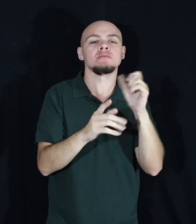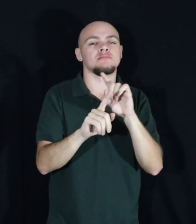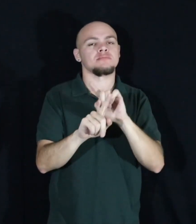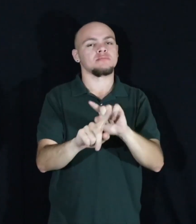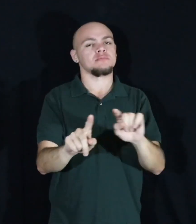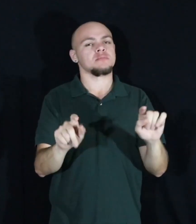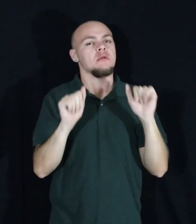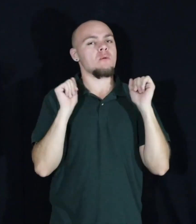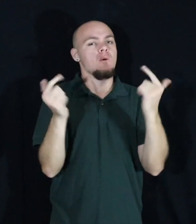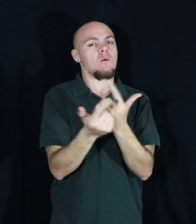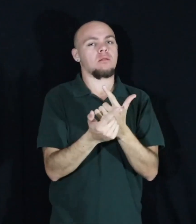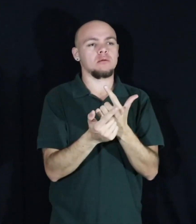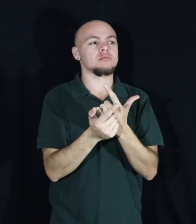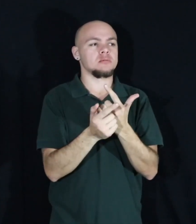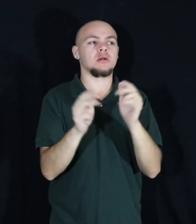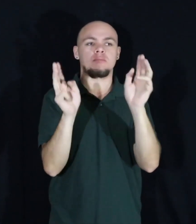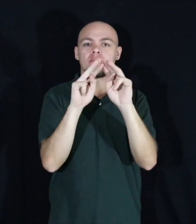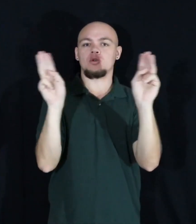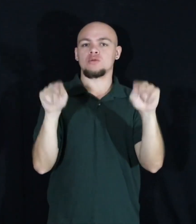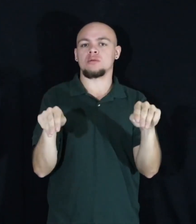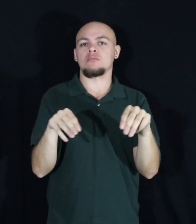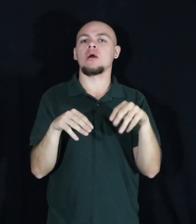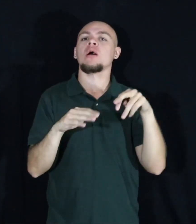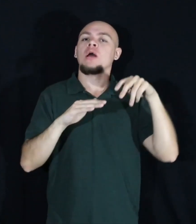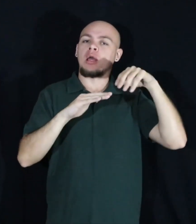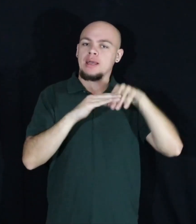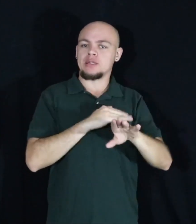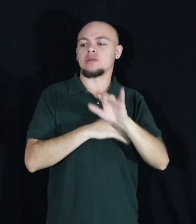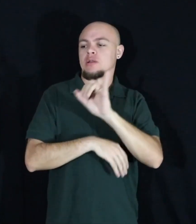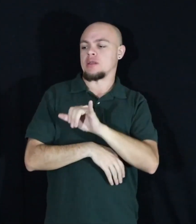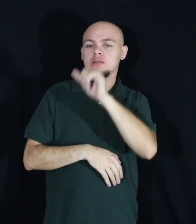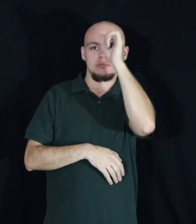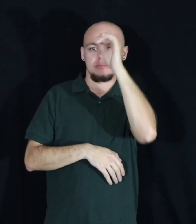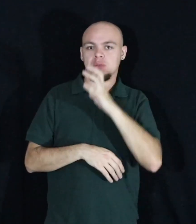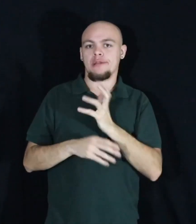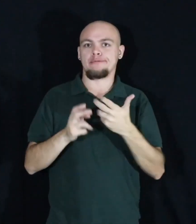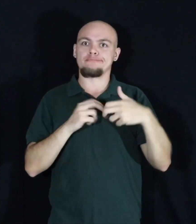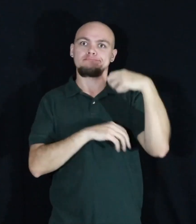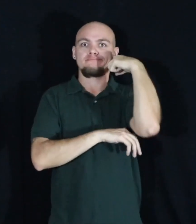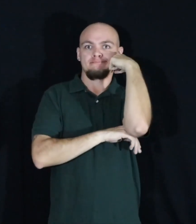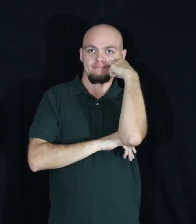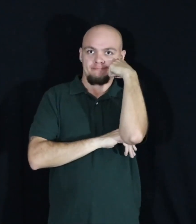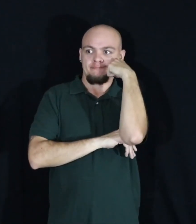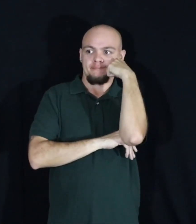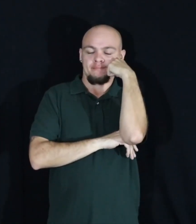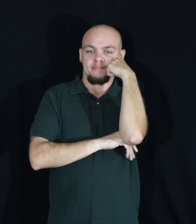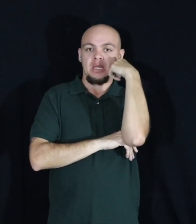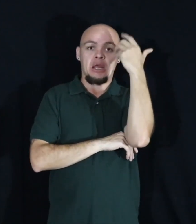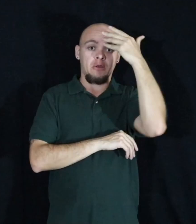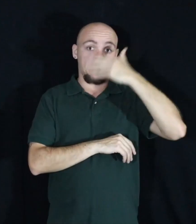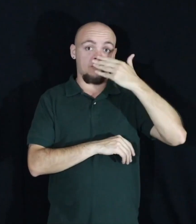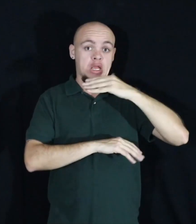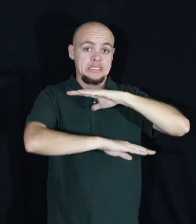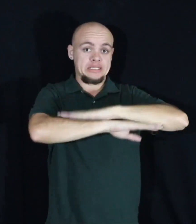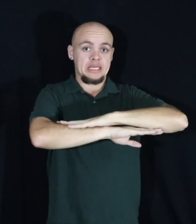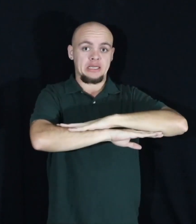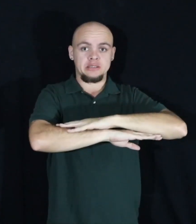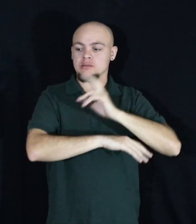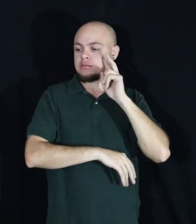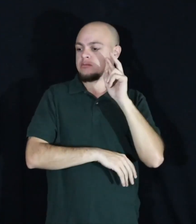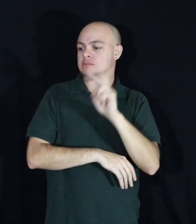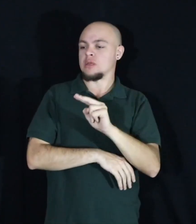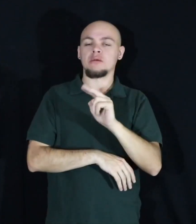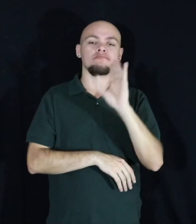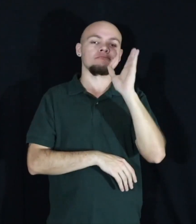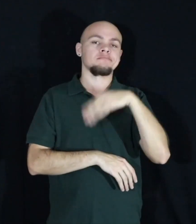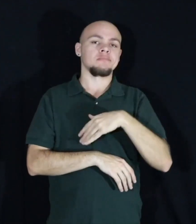I hazard a guess, walked into this building right past this little dude. He's on the front desk right at the reception. This is an